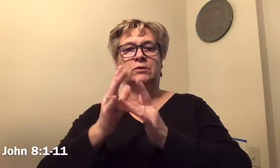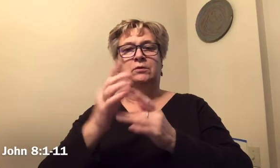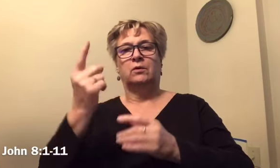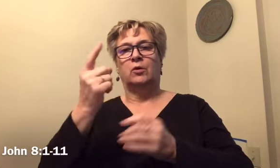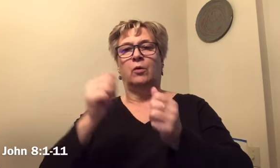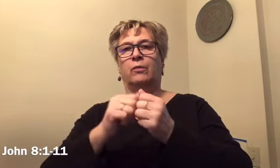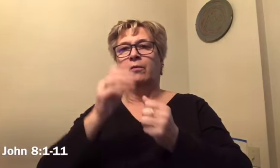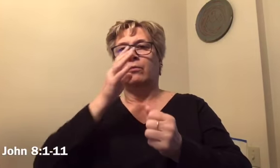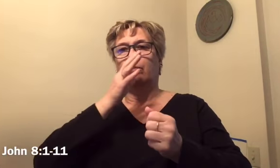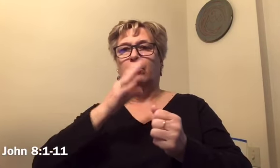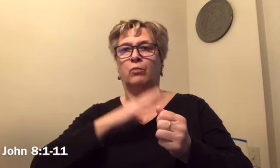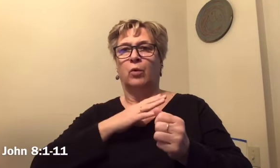with the woman before him